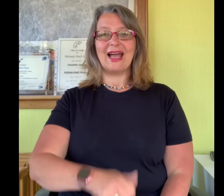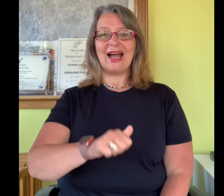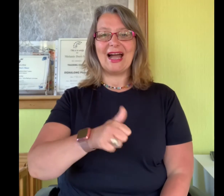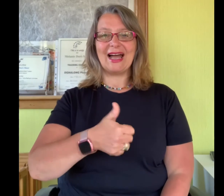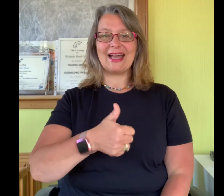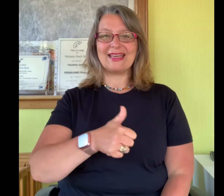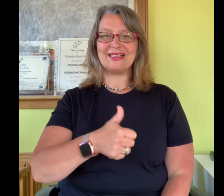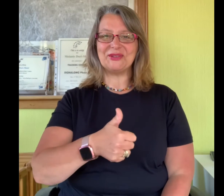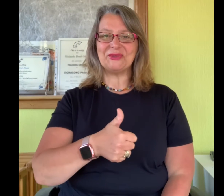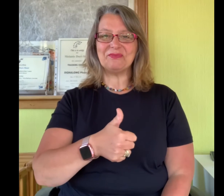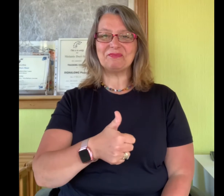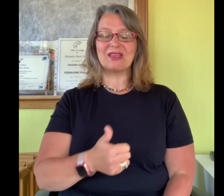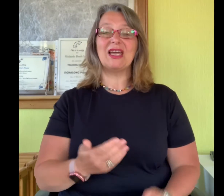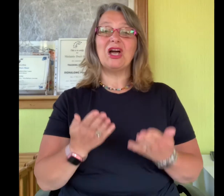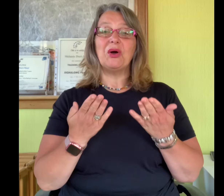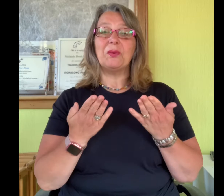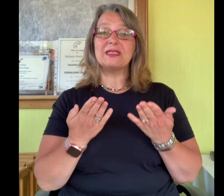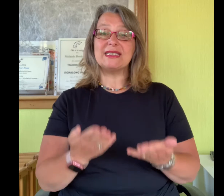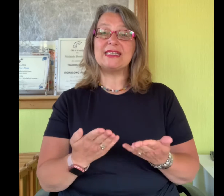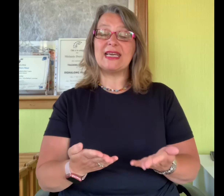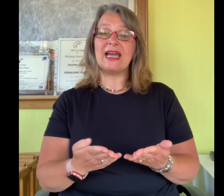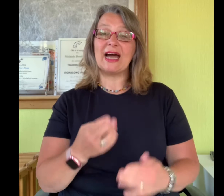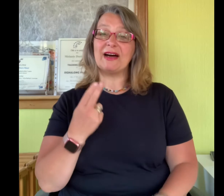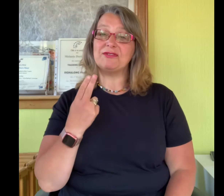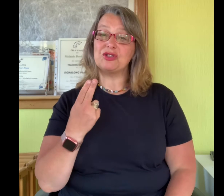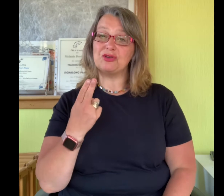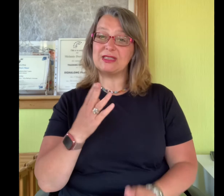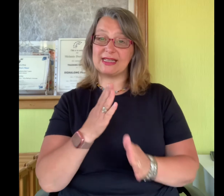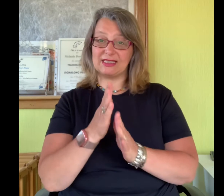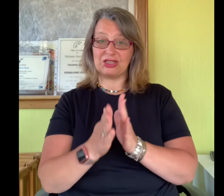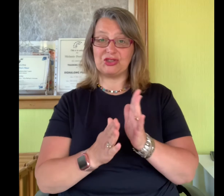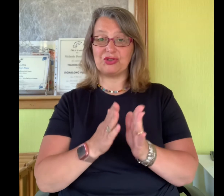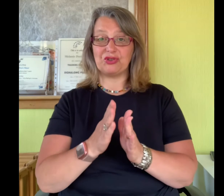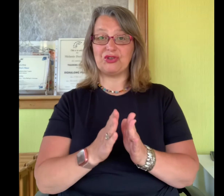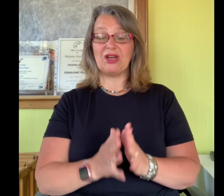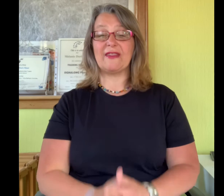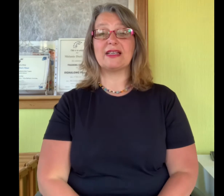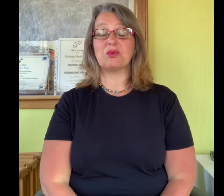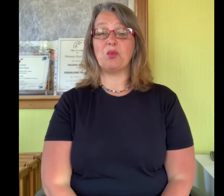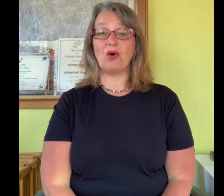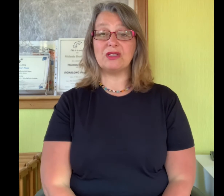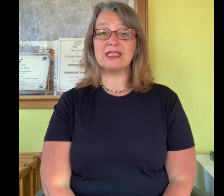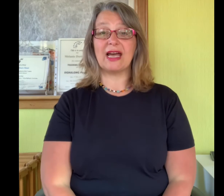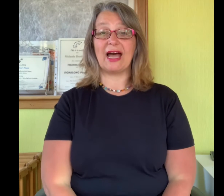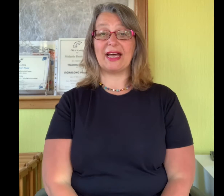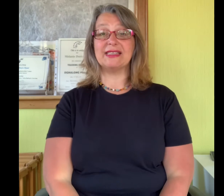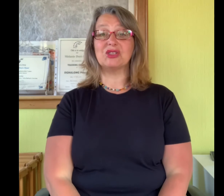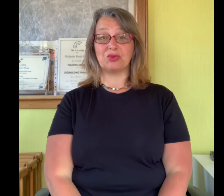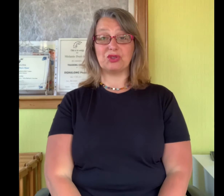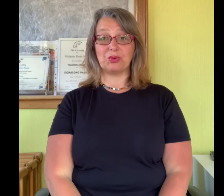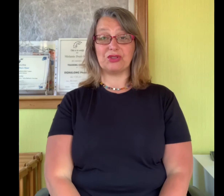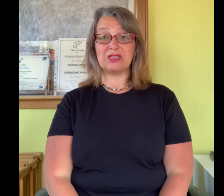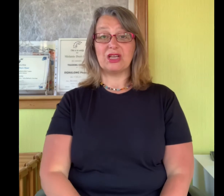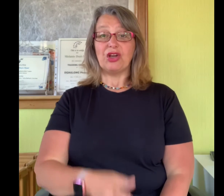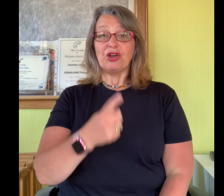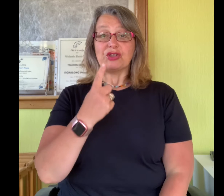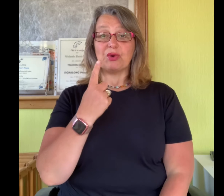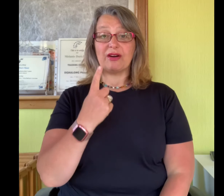Hi, hello. Well today I have two signs to show you and that's want and don't want. So our